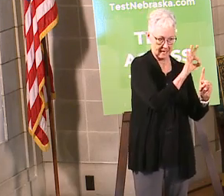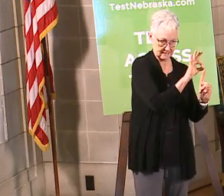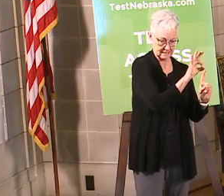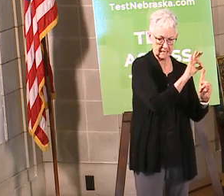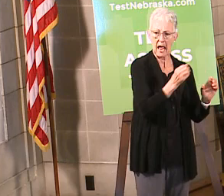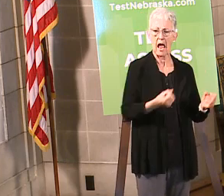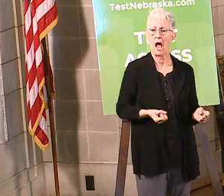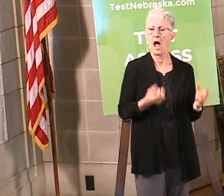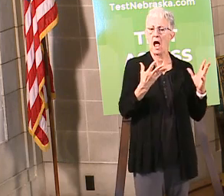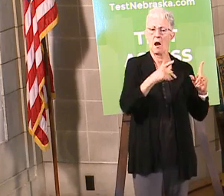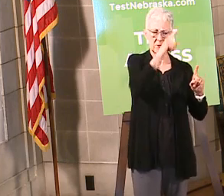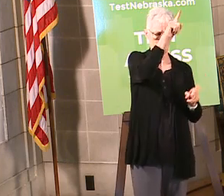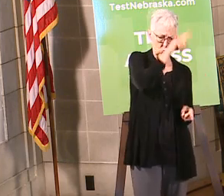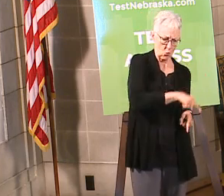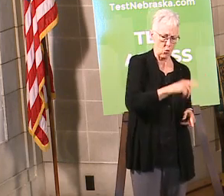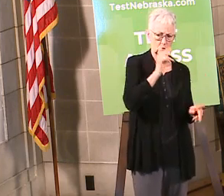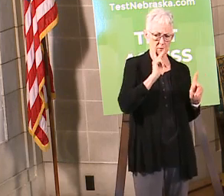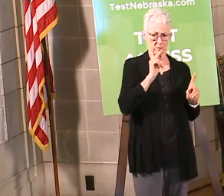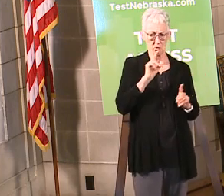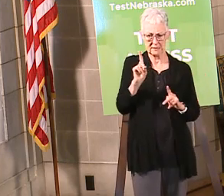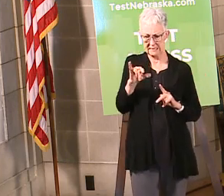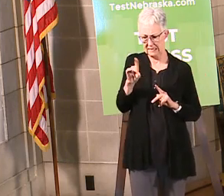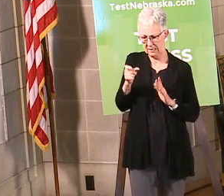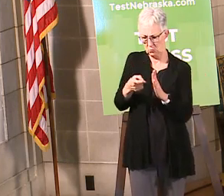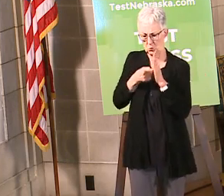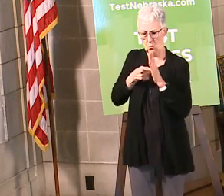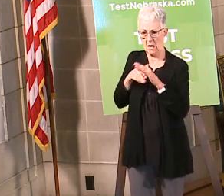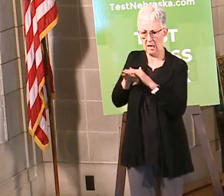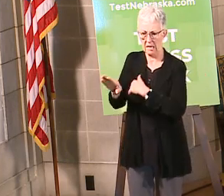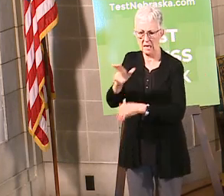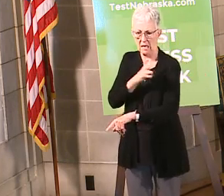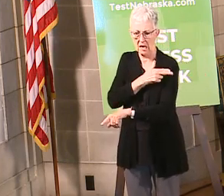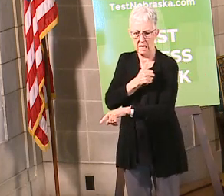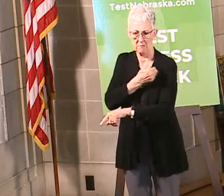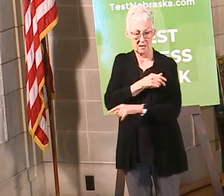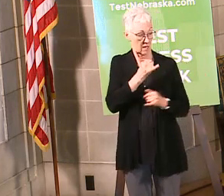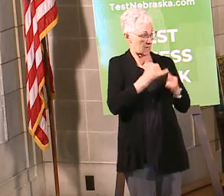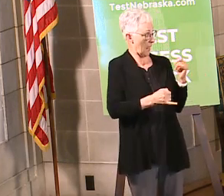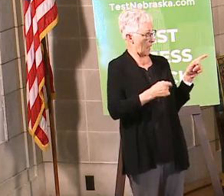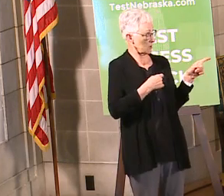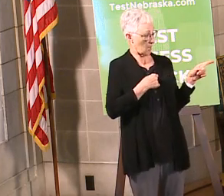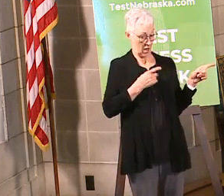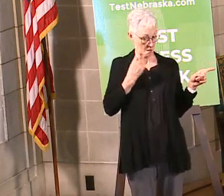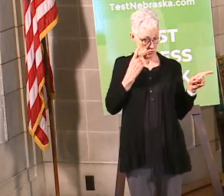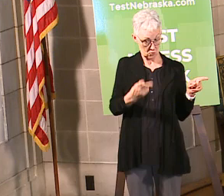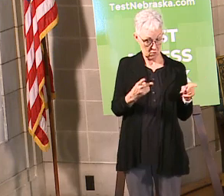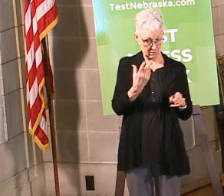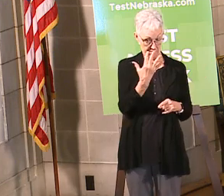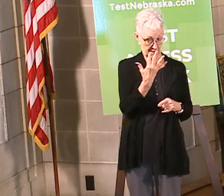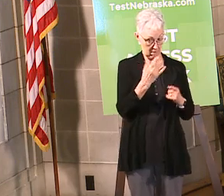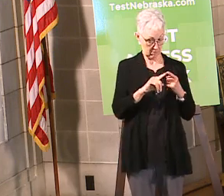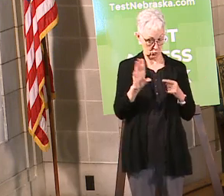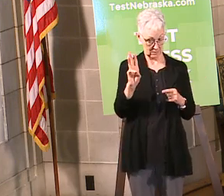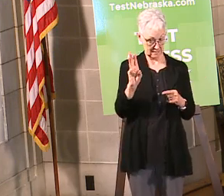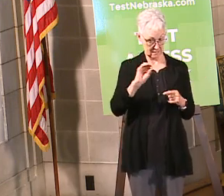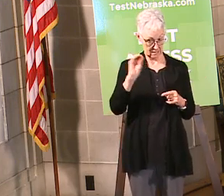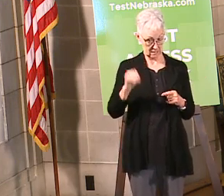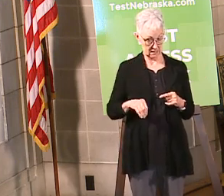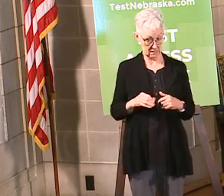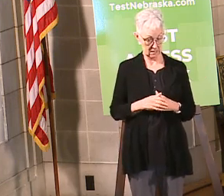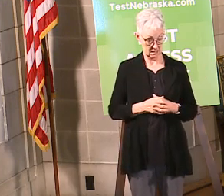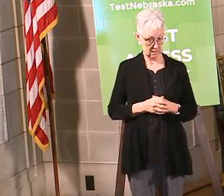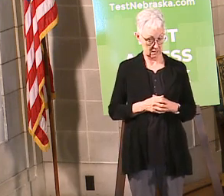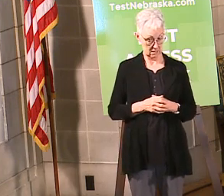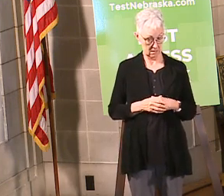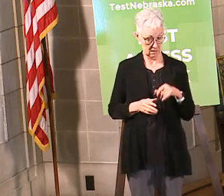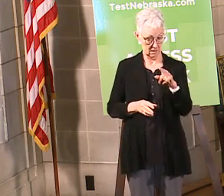but the last time I checked was roughly about five or six percent was the hospitalization rate for coronavirus patients. Is that about right? So do you want to come up and say